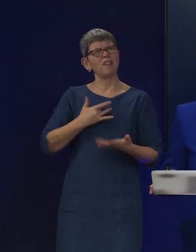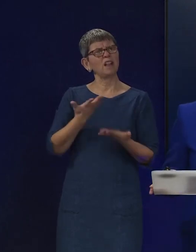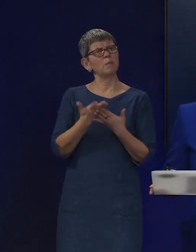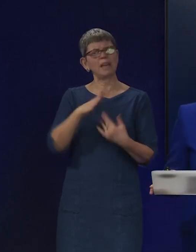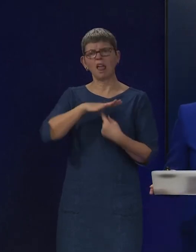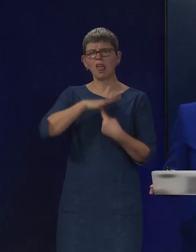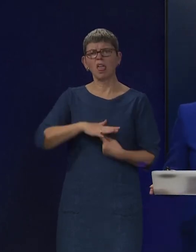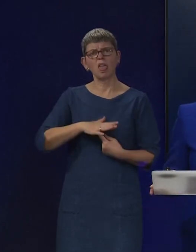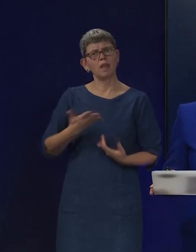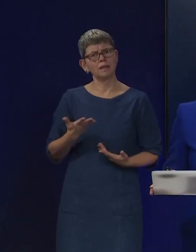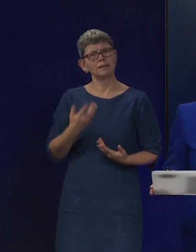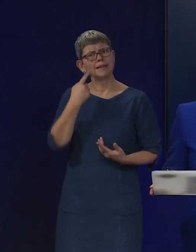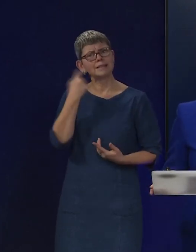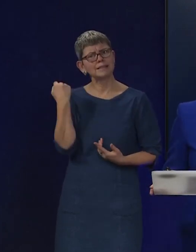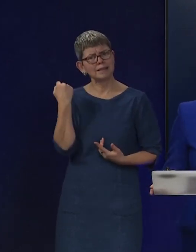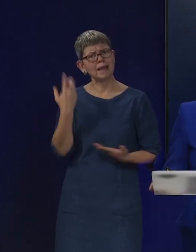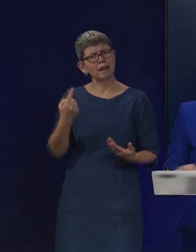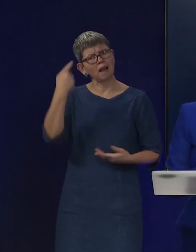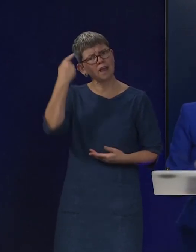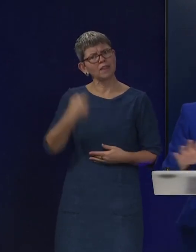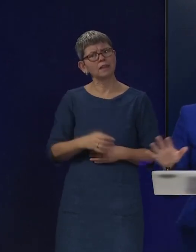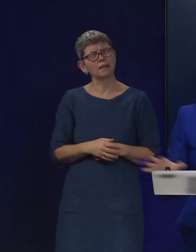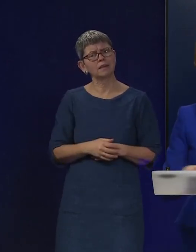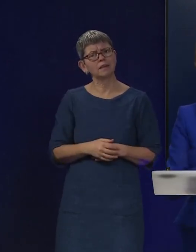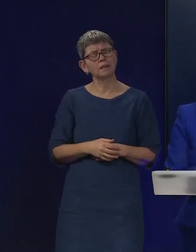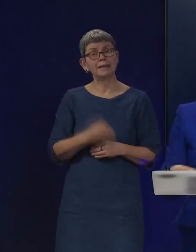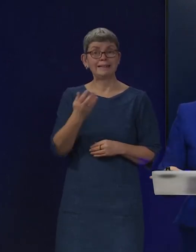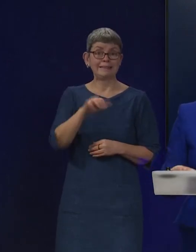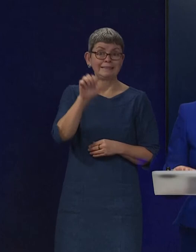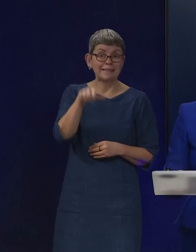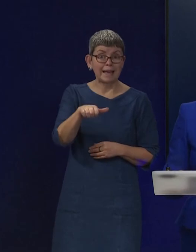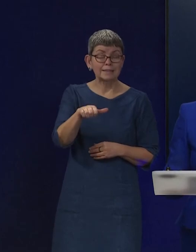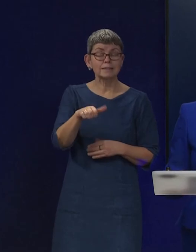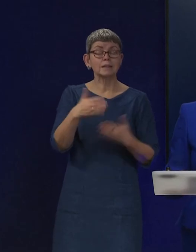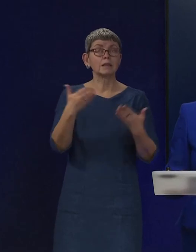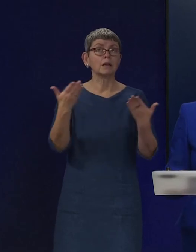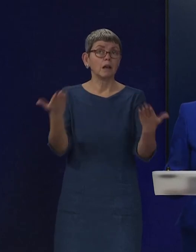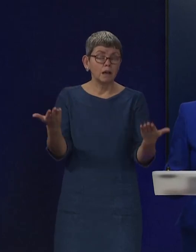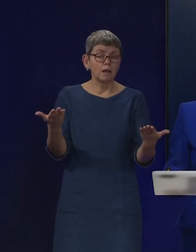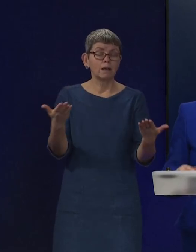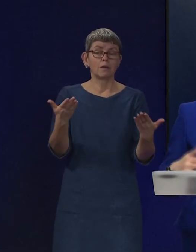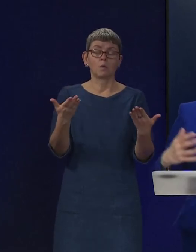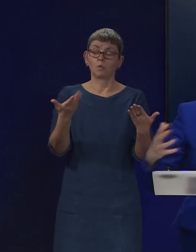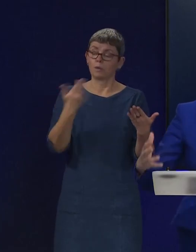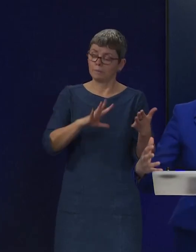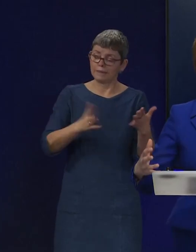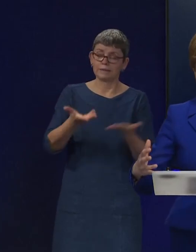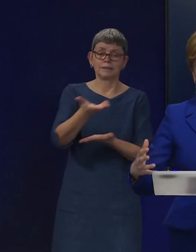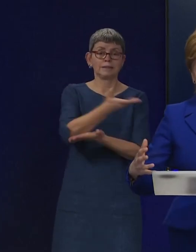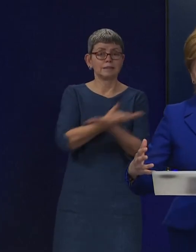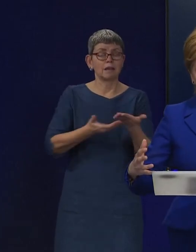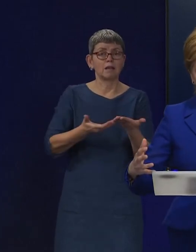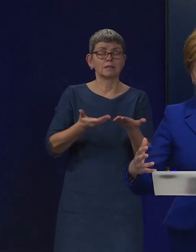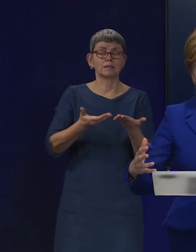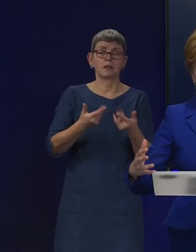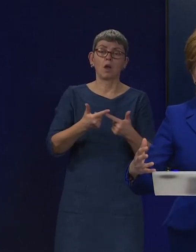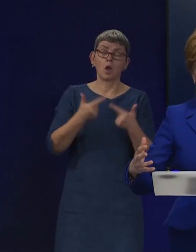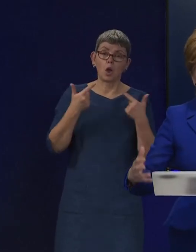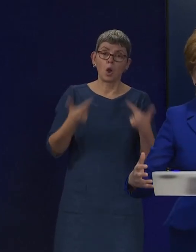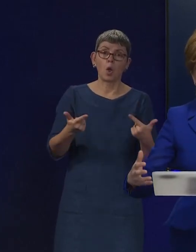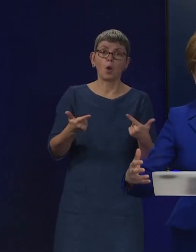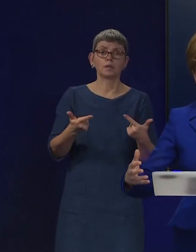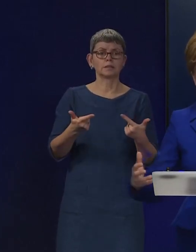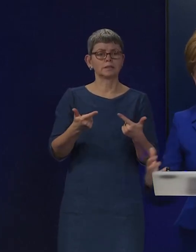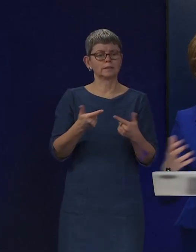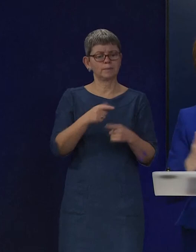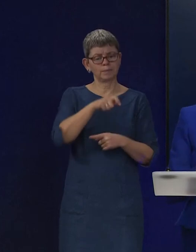to be perfectly frank. Yes, and we talk a lot about this, the reforming of patient